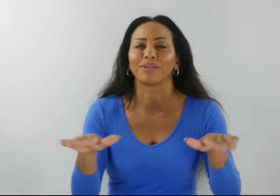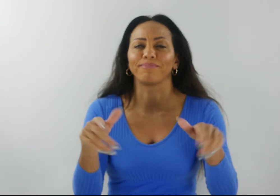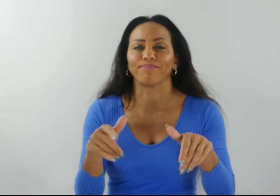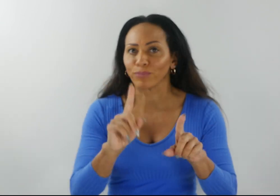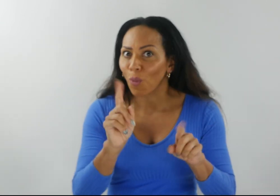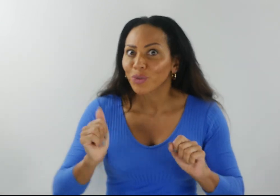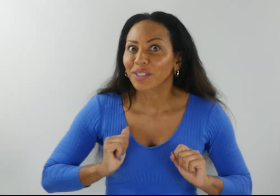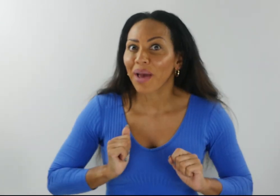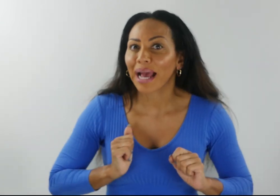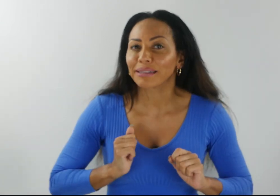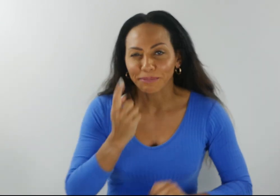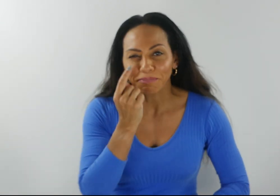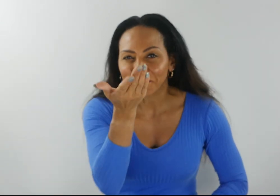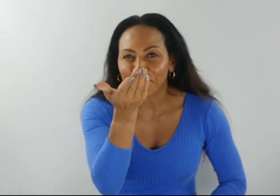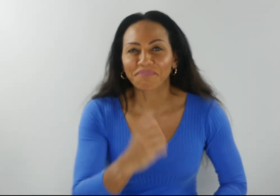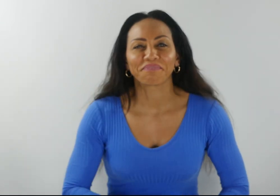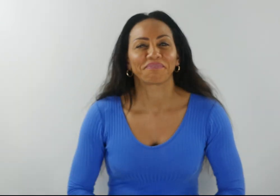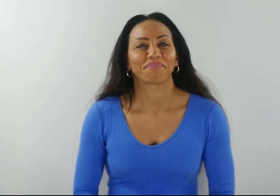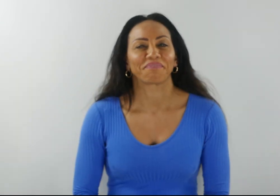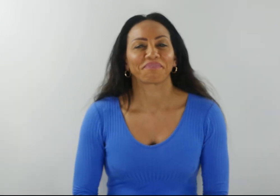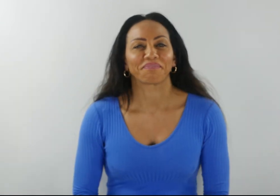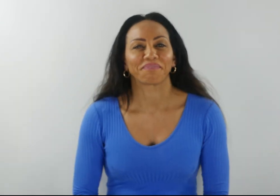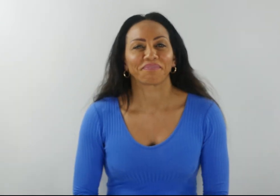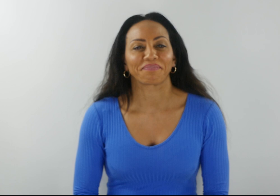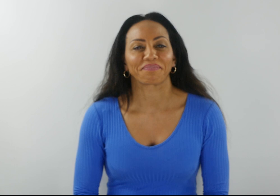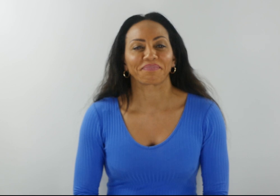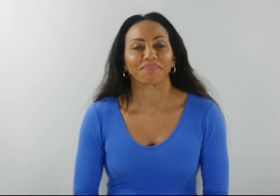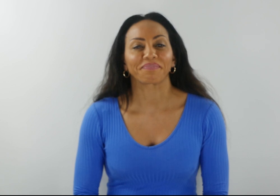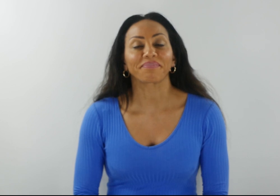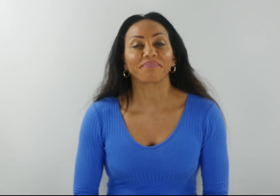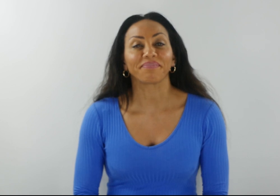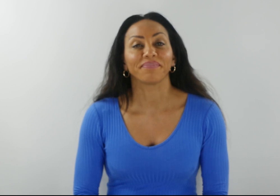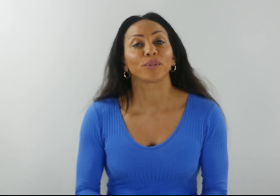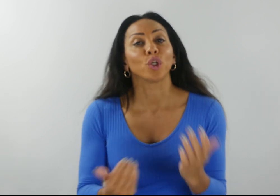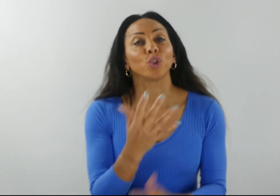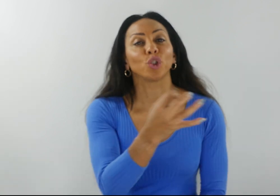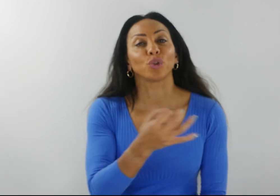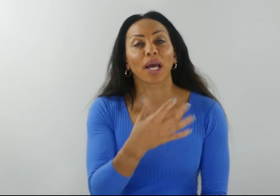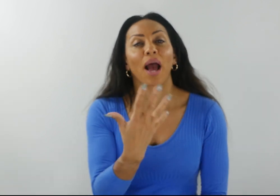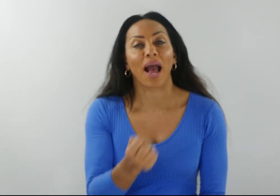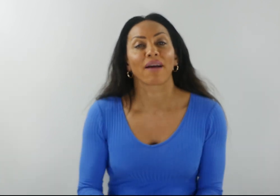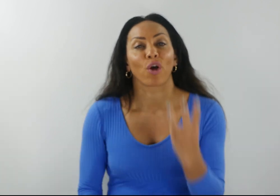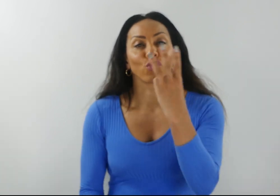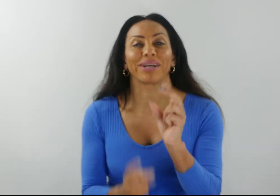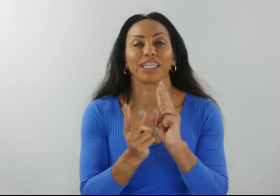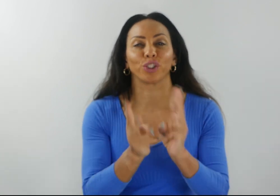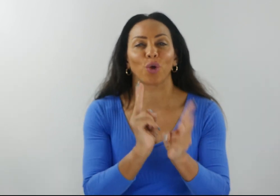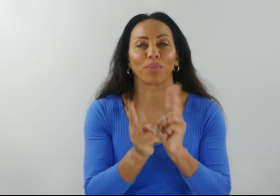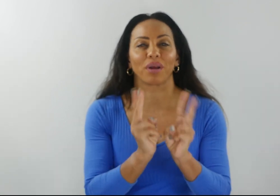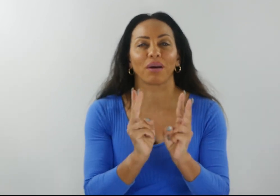what you can expect at each location. In Newtown, we'll have Havwen Paddy, Charlotte Coley and Laura Smith